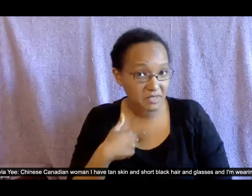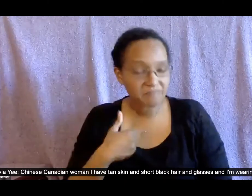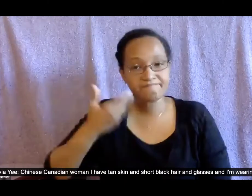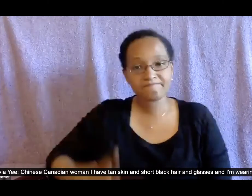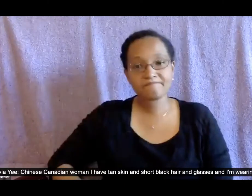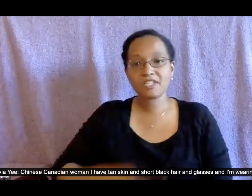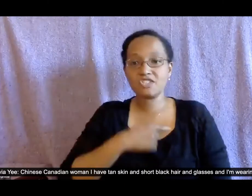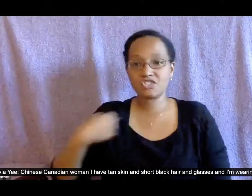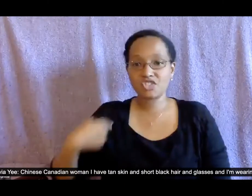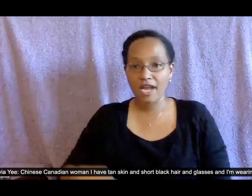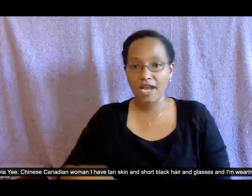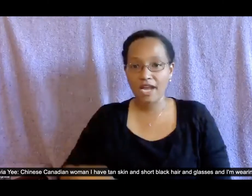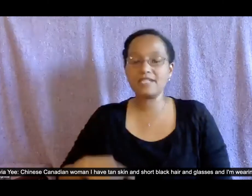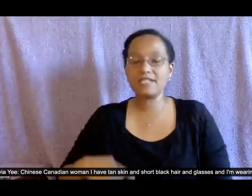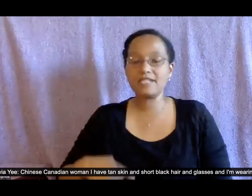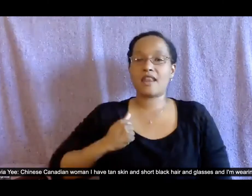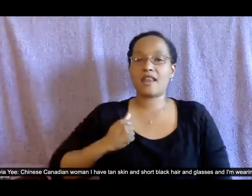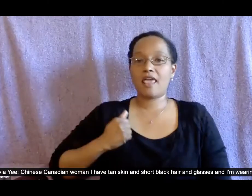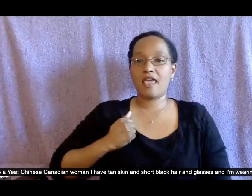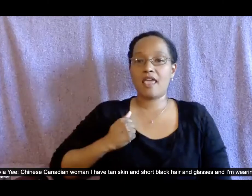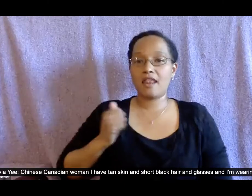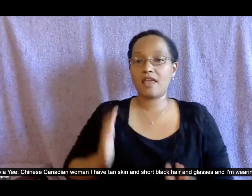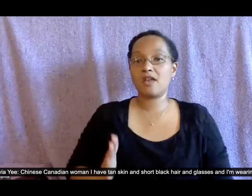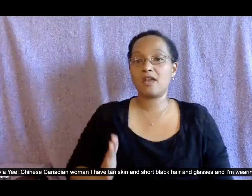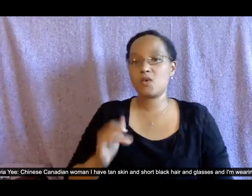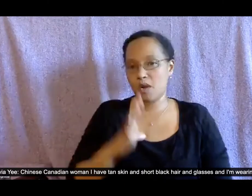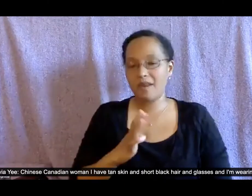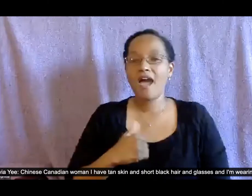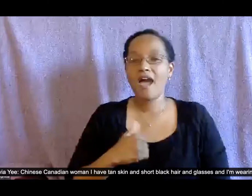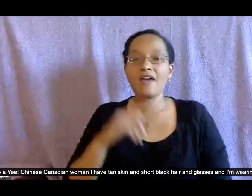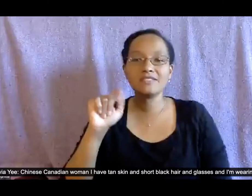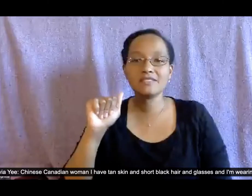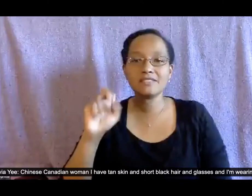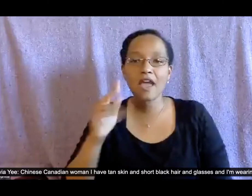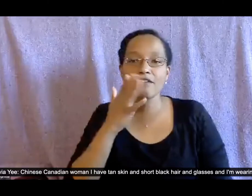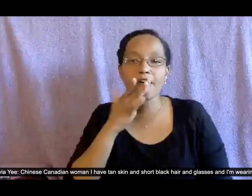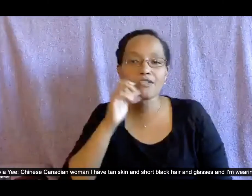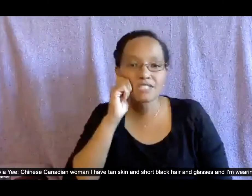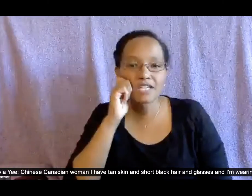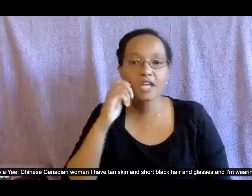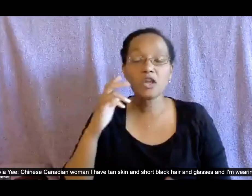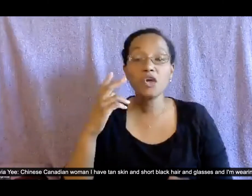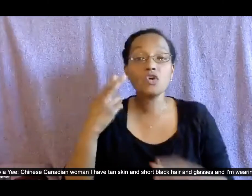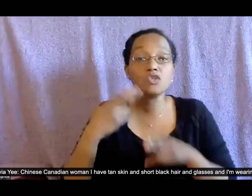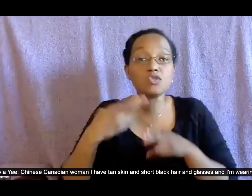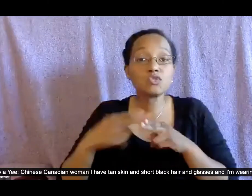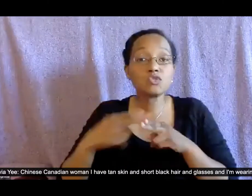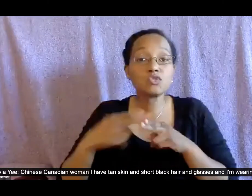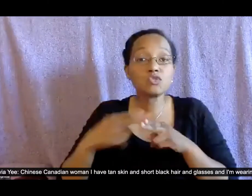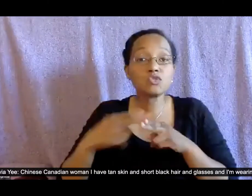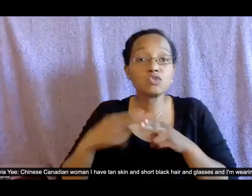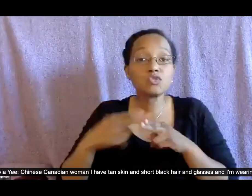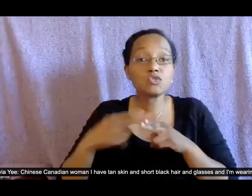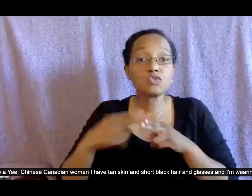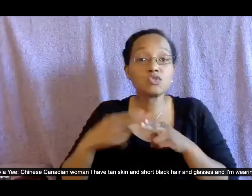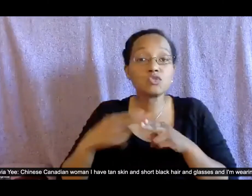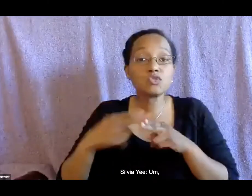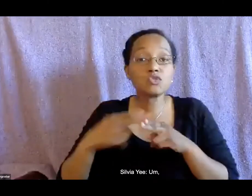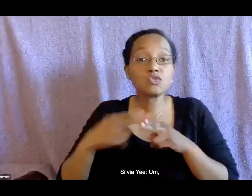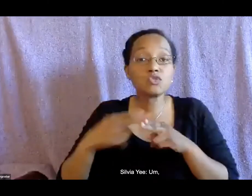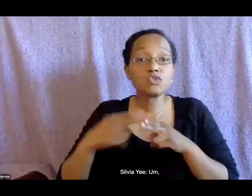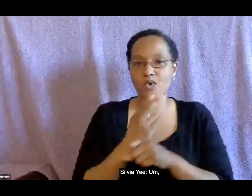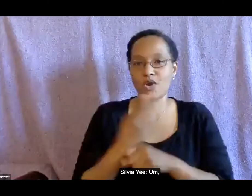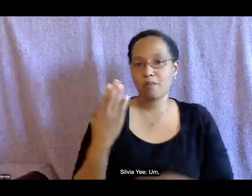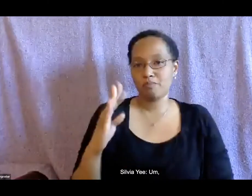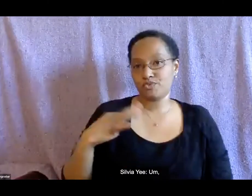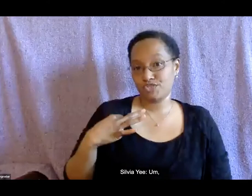woman i have tan skin and short black hair and glasses and i'm wearing a blue shirt um